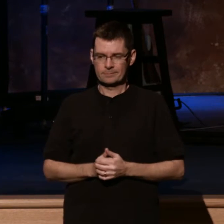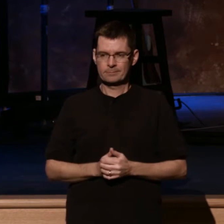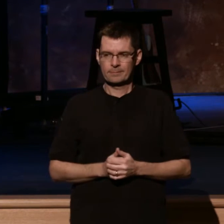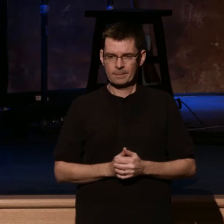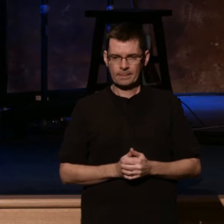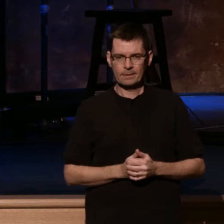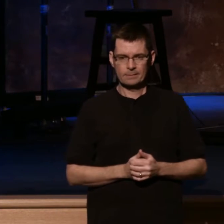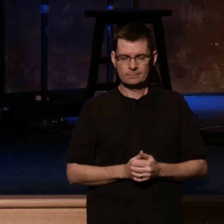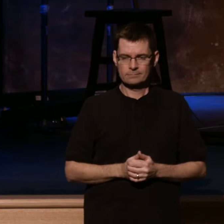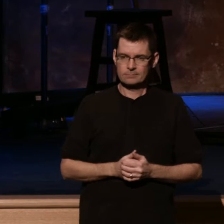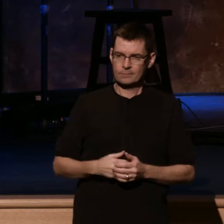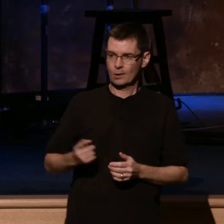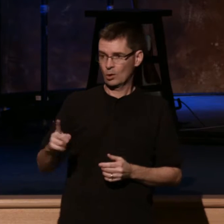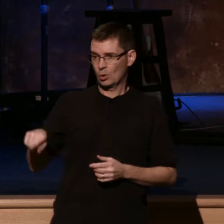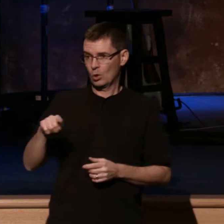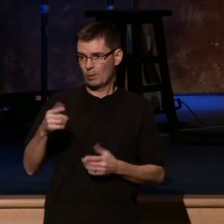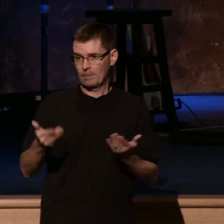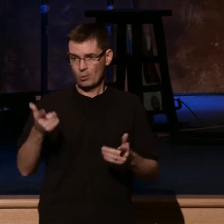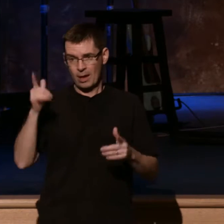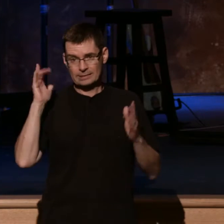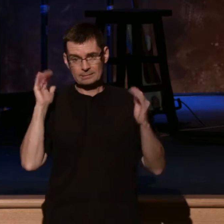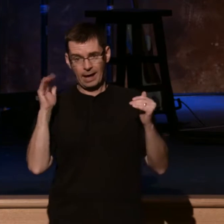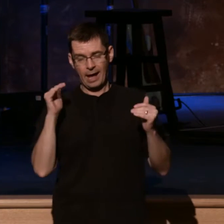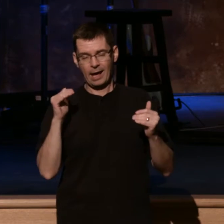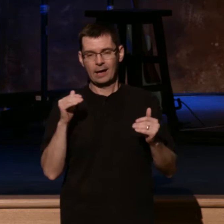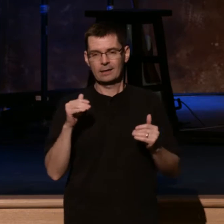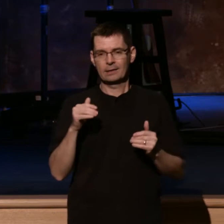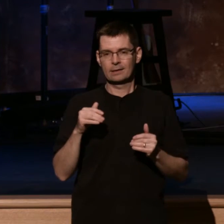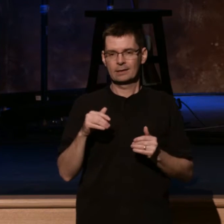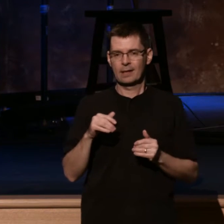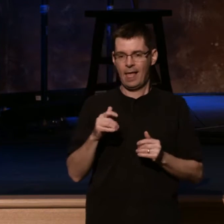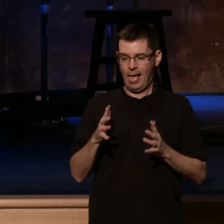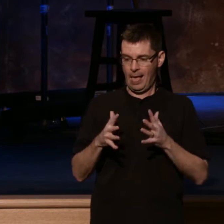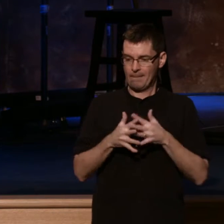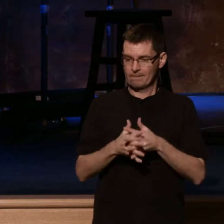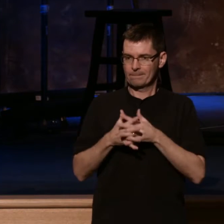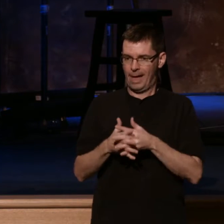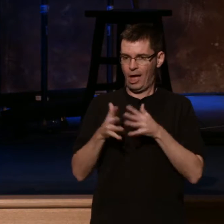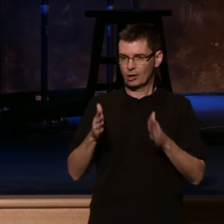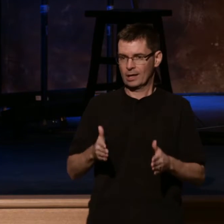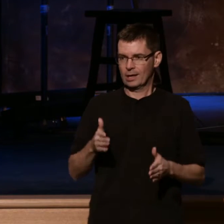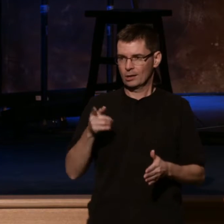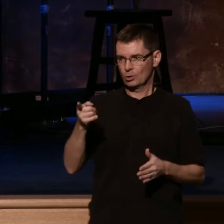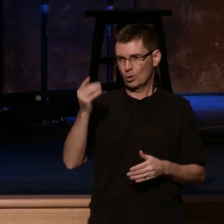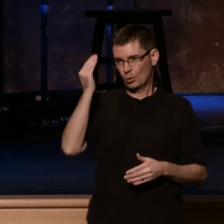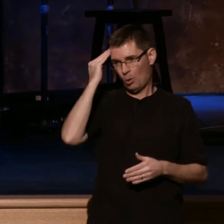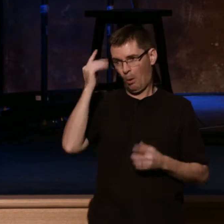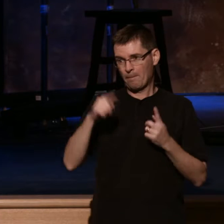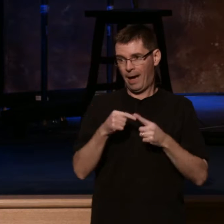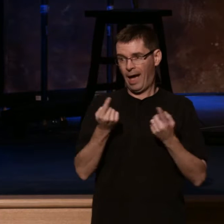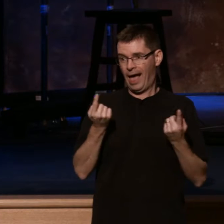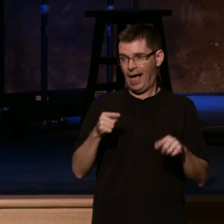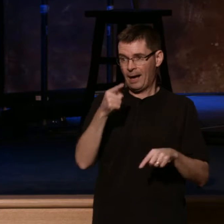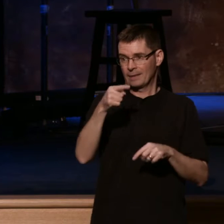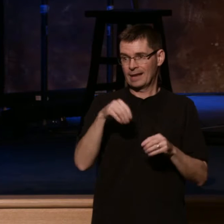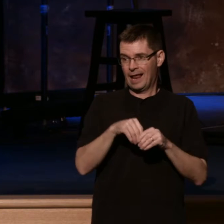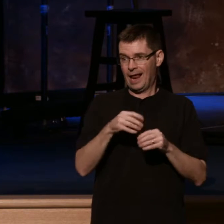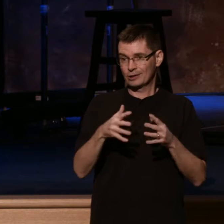expect an American, and I didn't get to hear Vance, so I don't know if he said this, but to somehow make a note about the political season we're in south of the border right now,